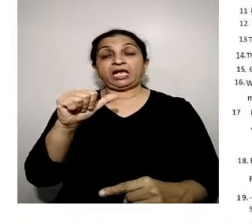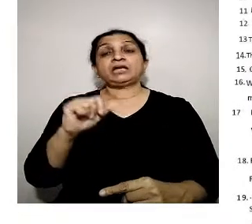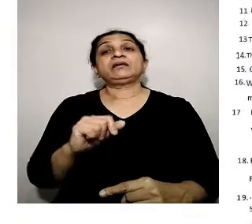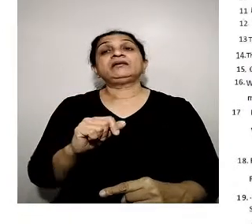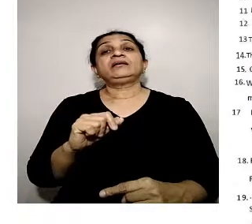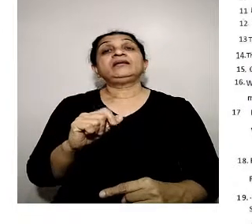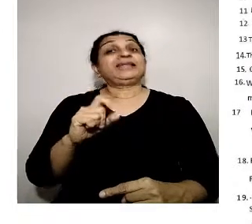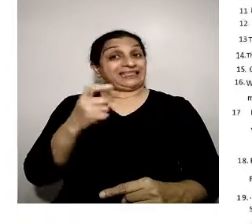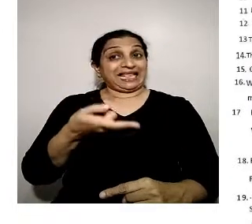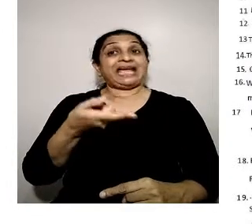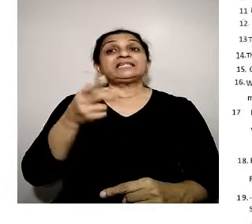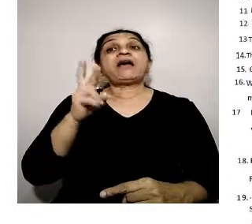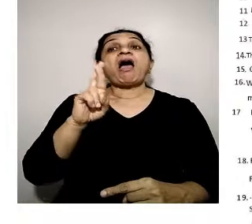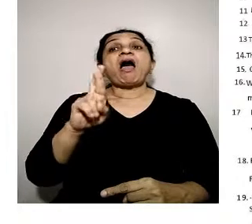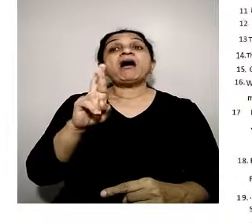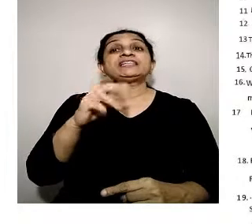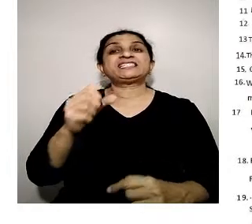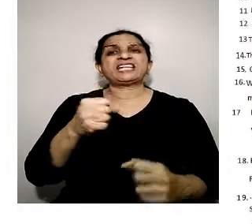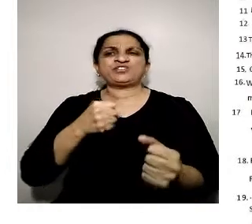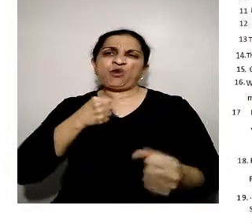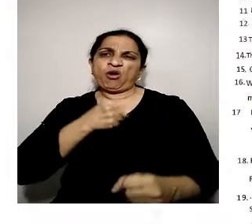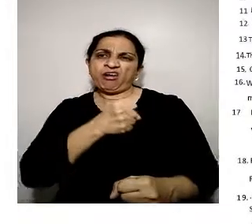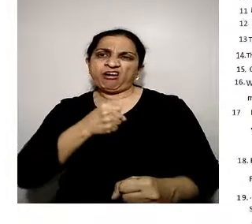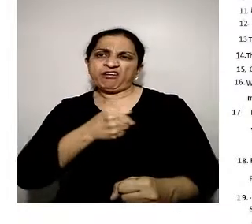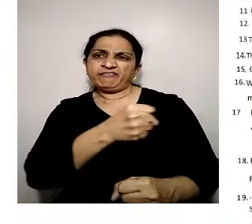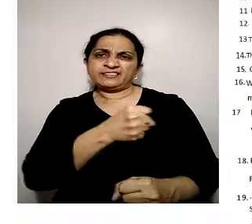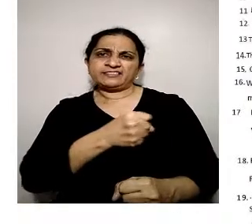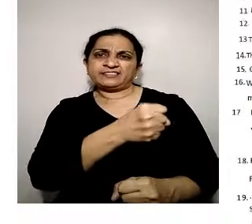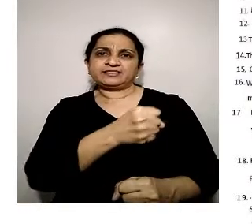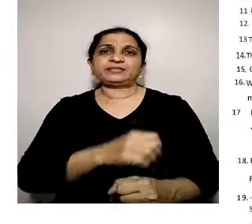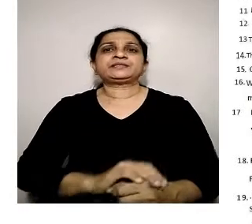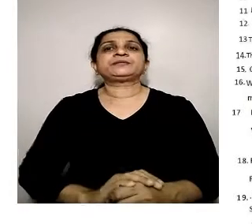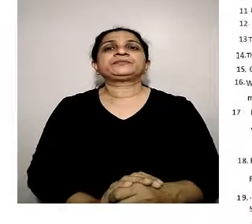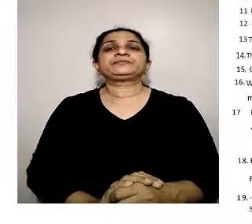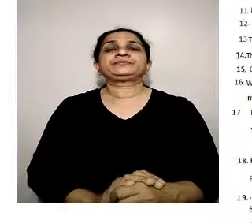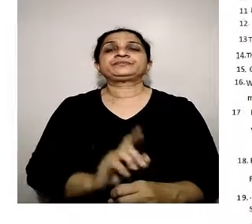MA, R stands for resistance.